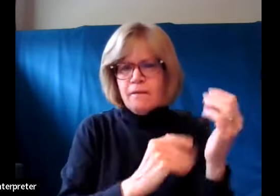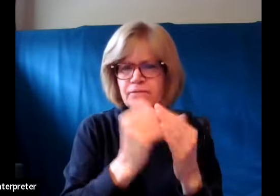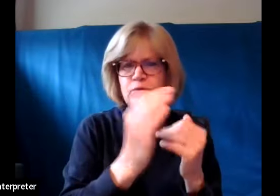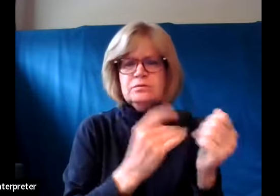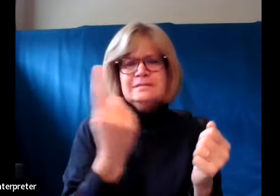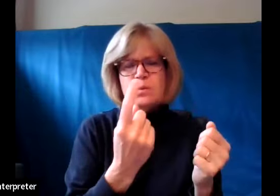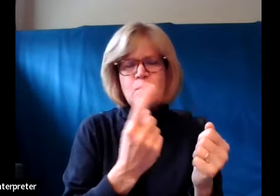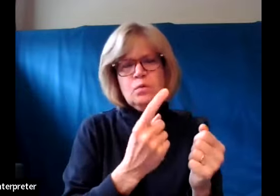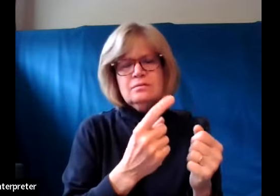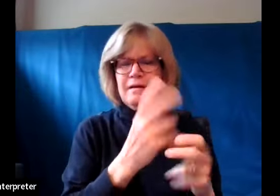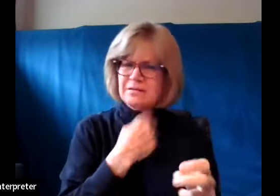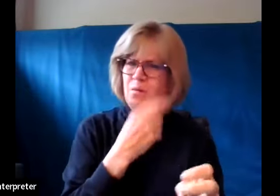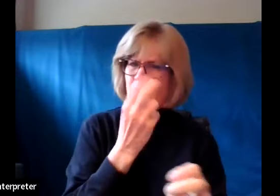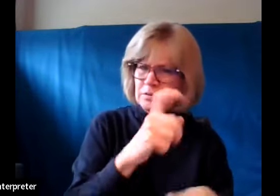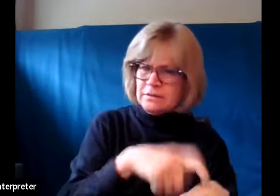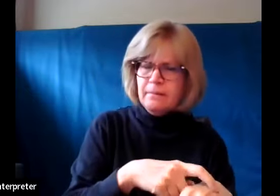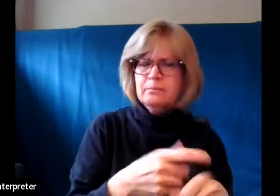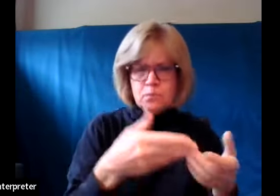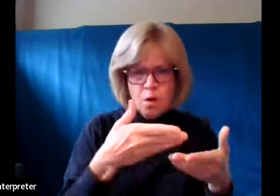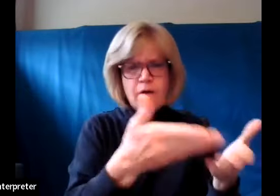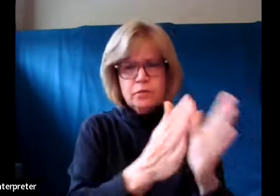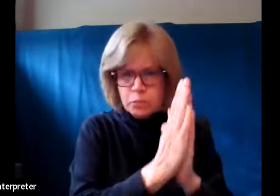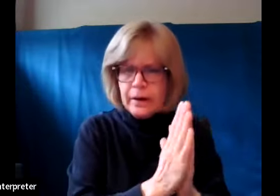difficult time and offer to pray with them.